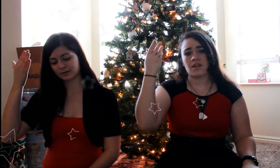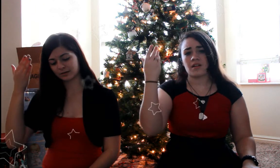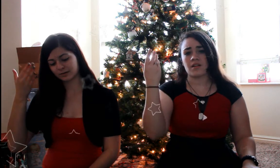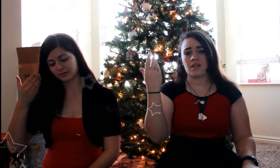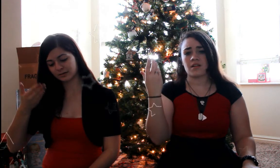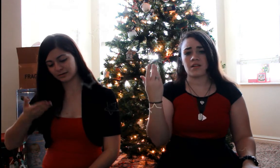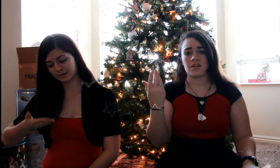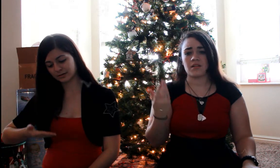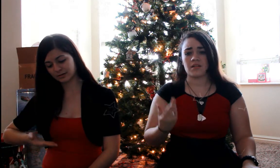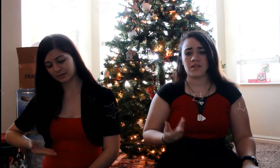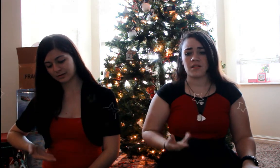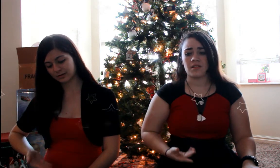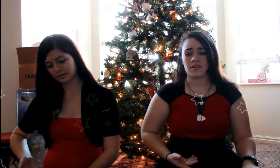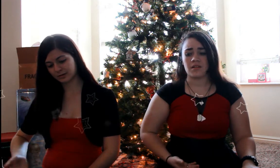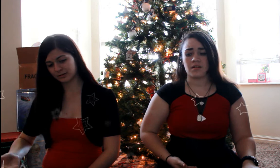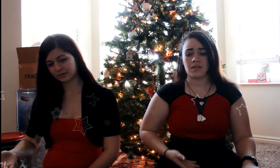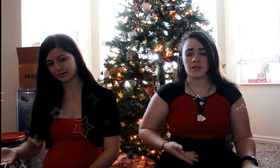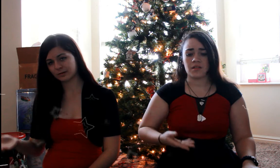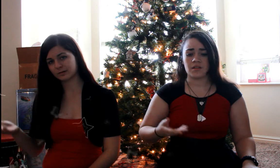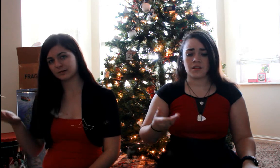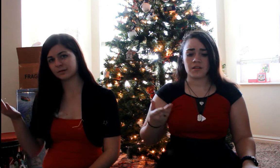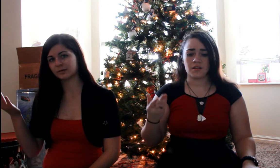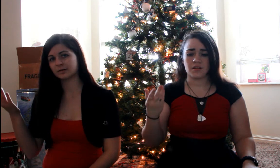the Amen.